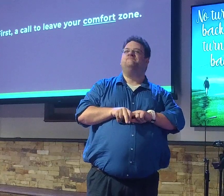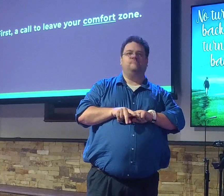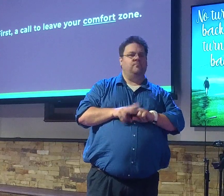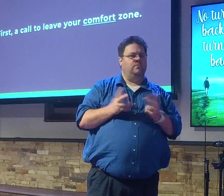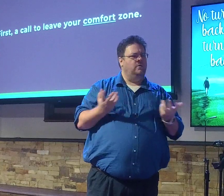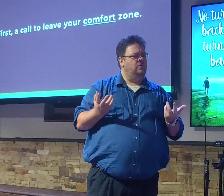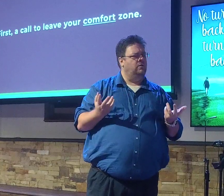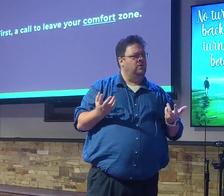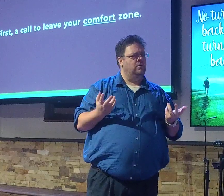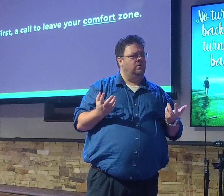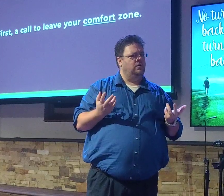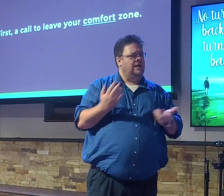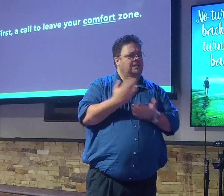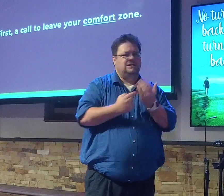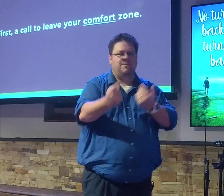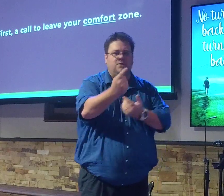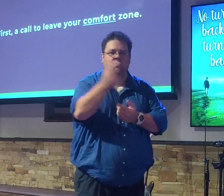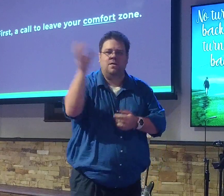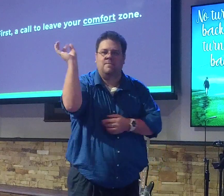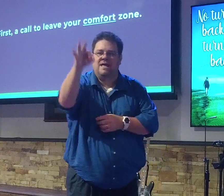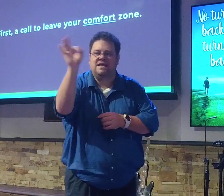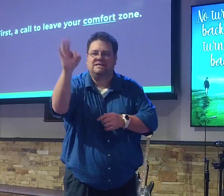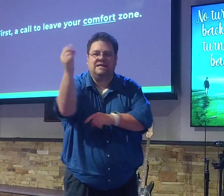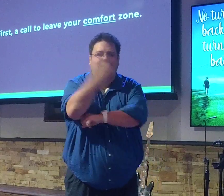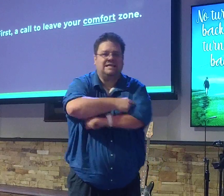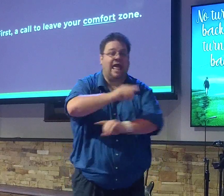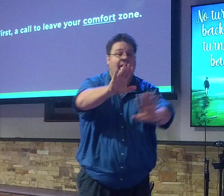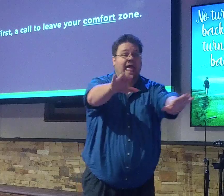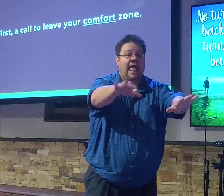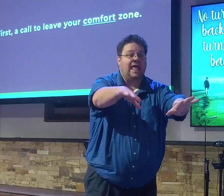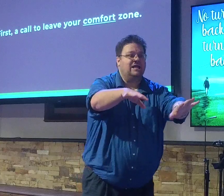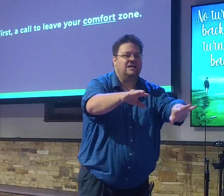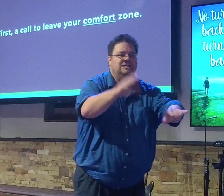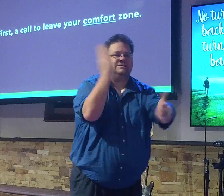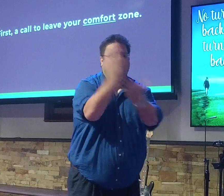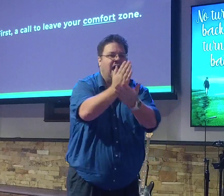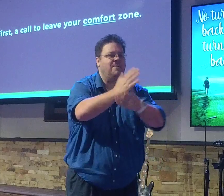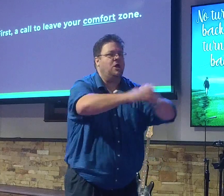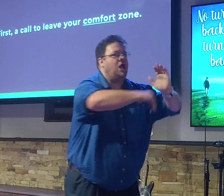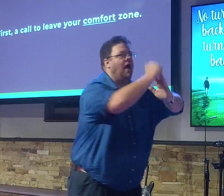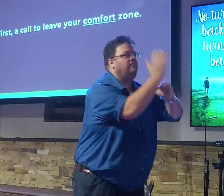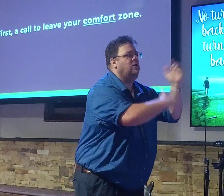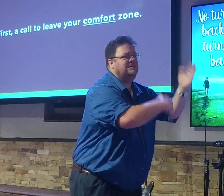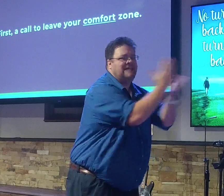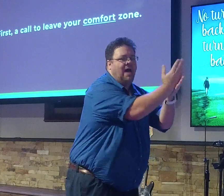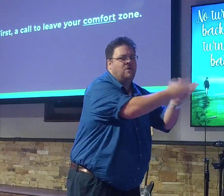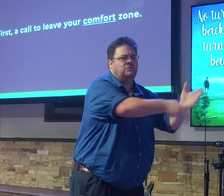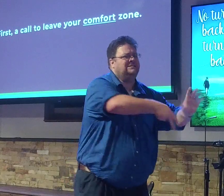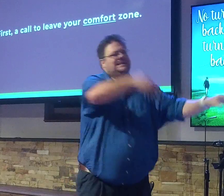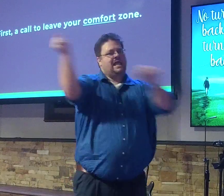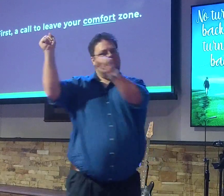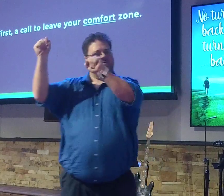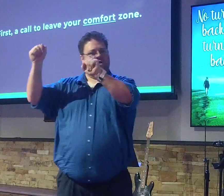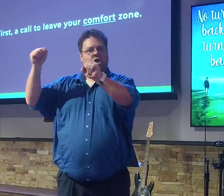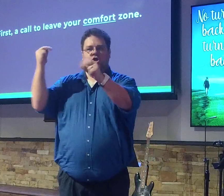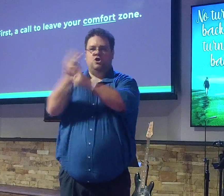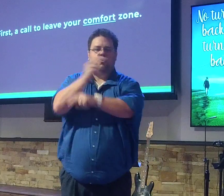for today is that, hey, it's time to step out of your comfort zone, and it's time to use them. It's time to get off the bench and